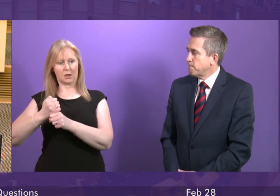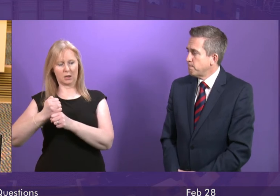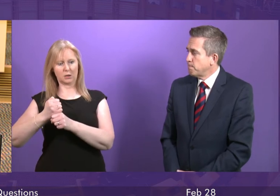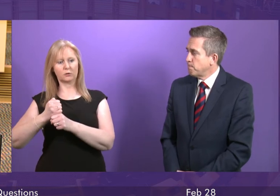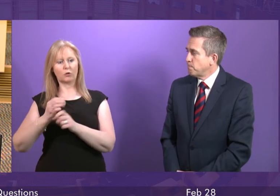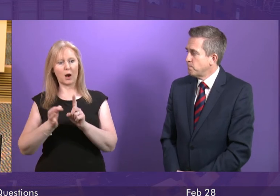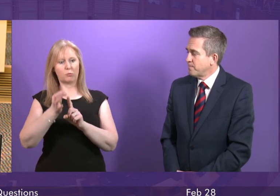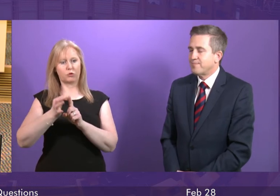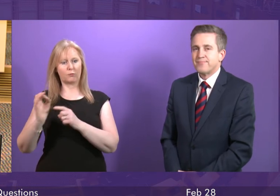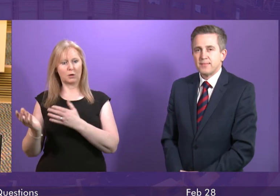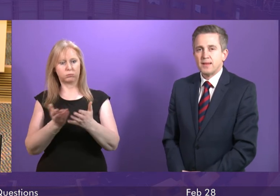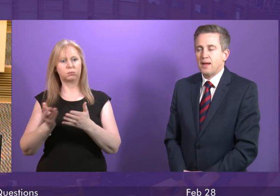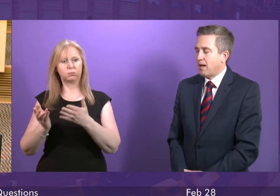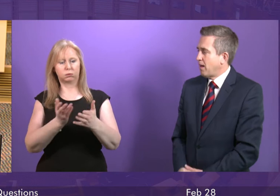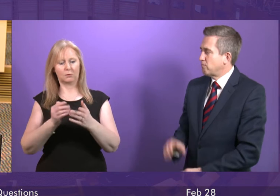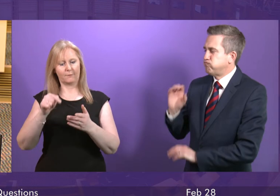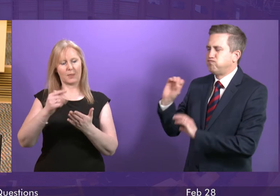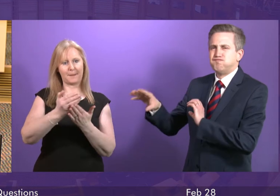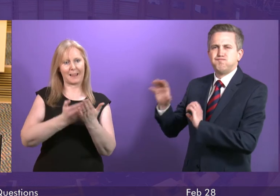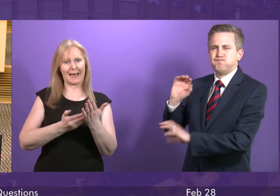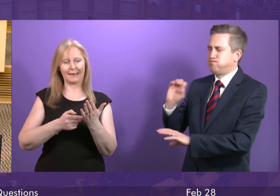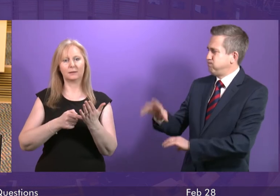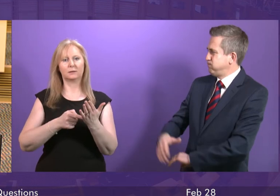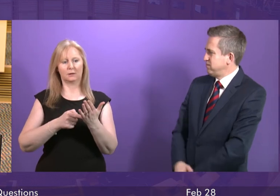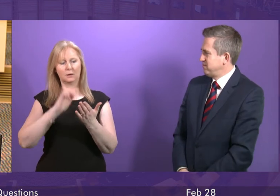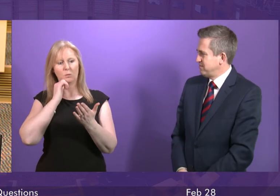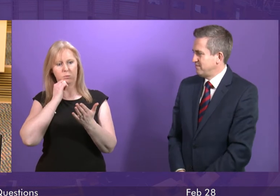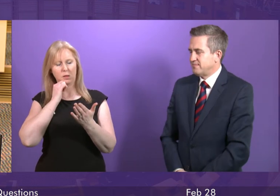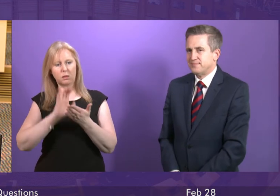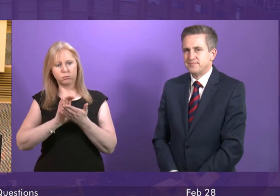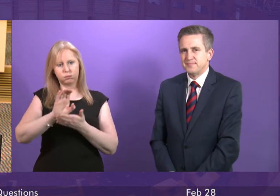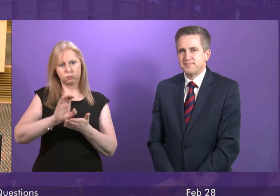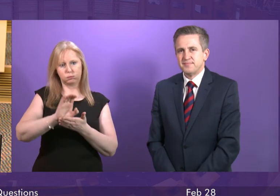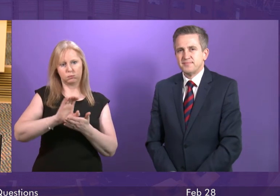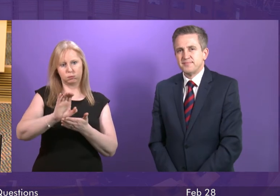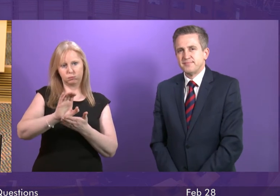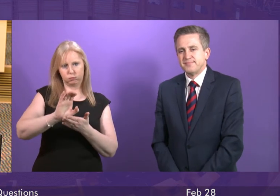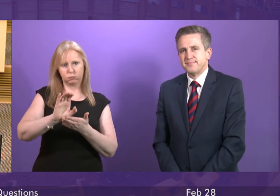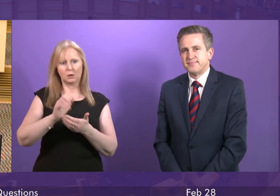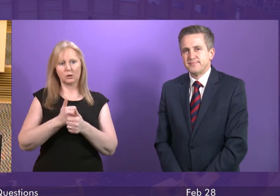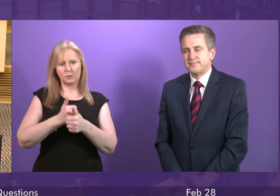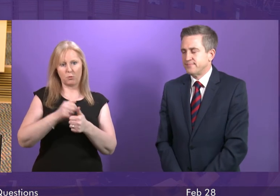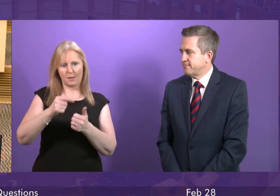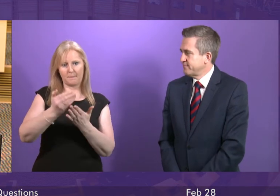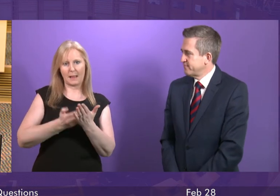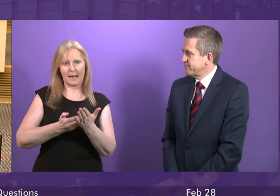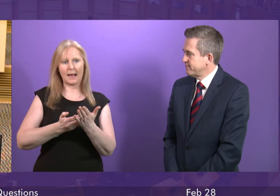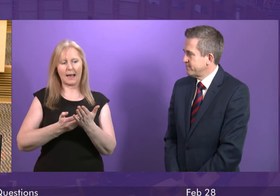set out in that plan. We will back that with record investment, record numbers of people working in our National Health Service. We know